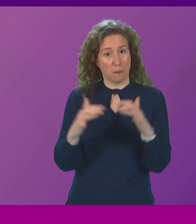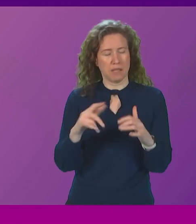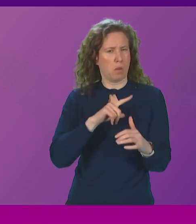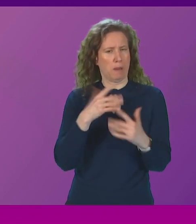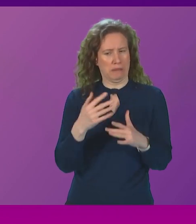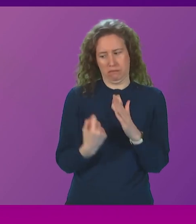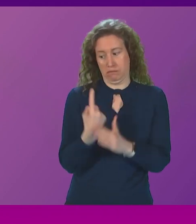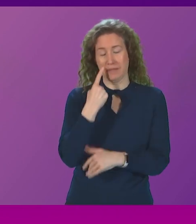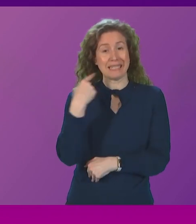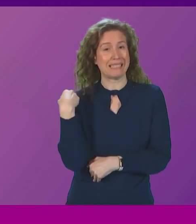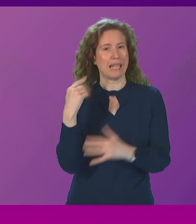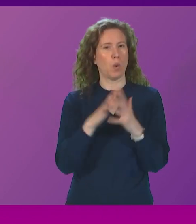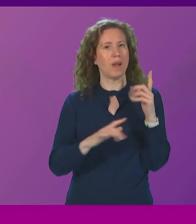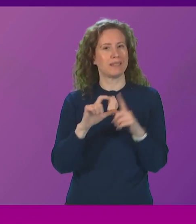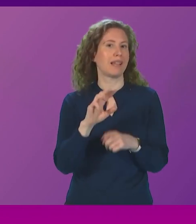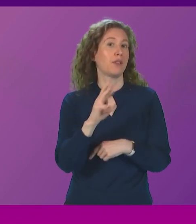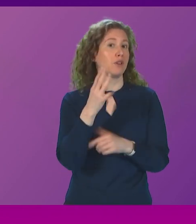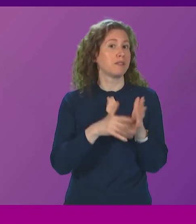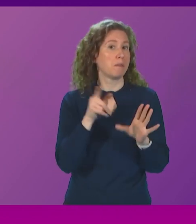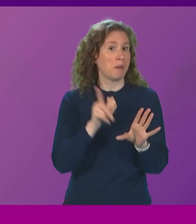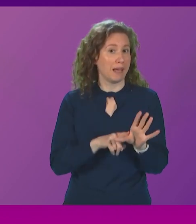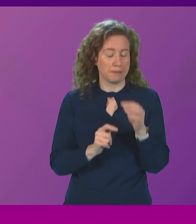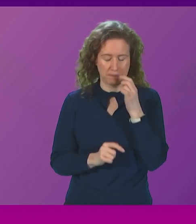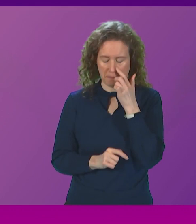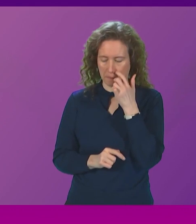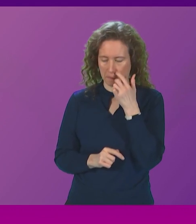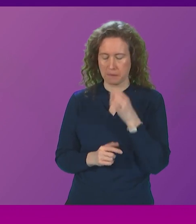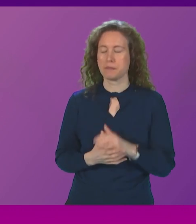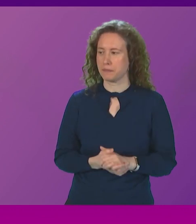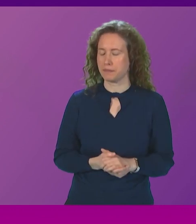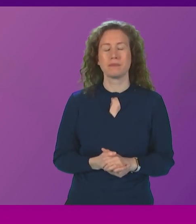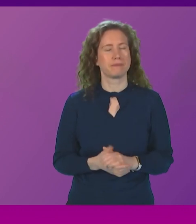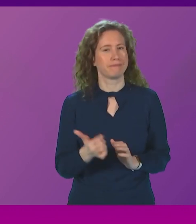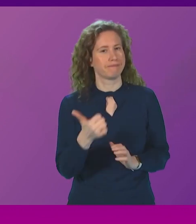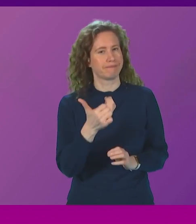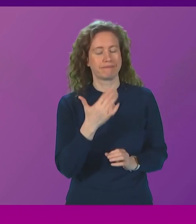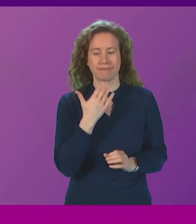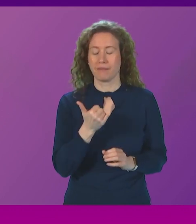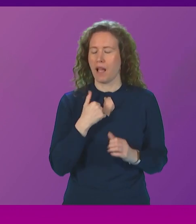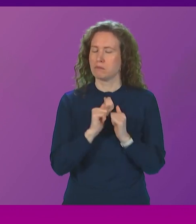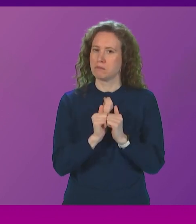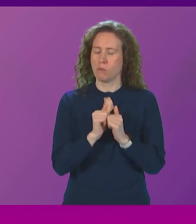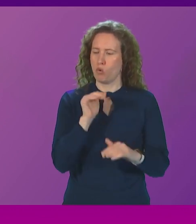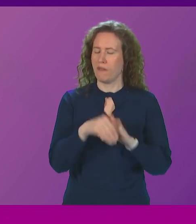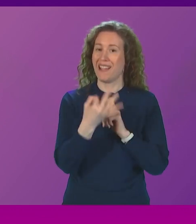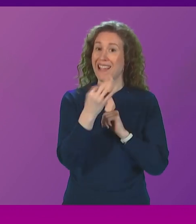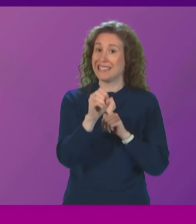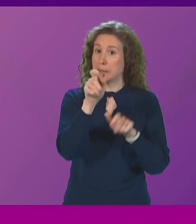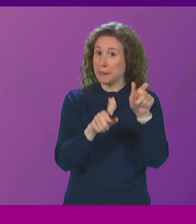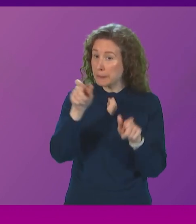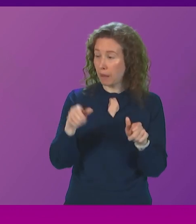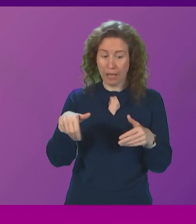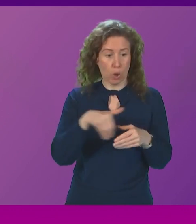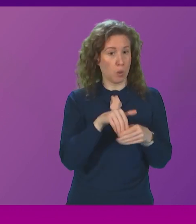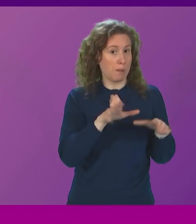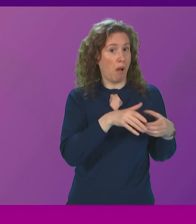place on Wednesday the 3rd of May First Minister I am very grateful to the over 80 people presenting officer including party